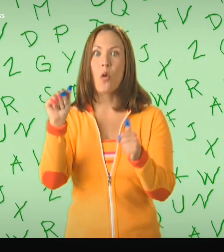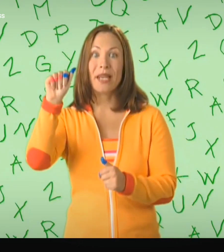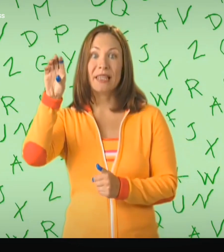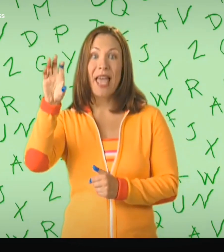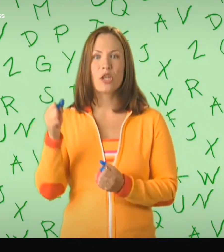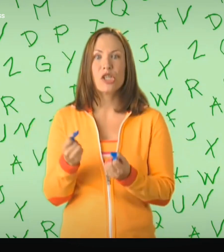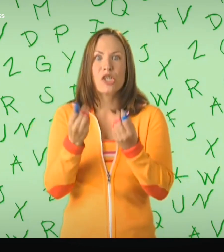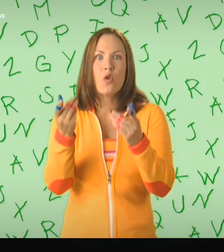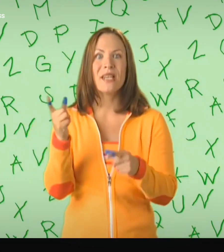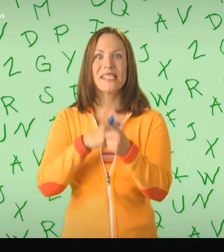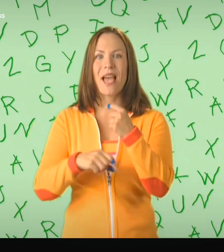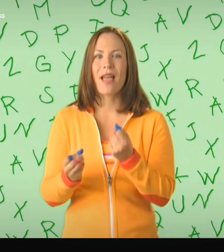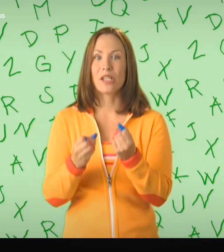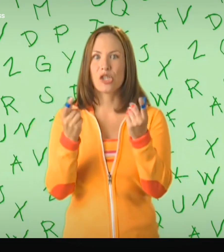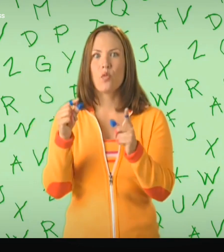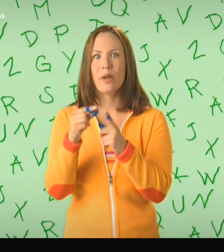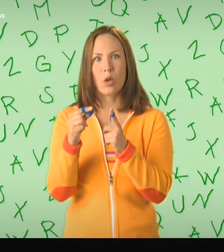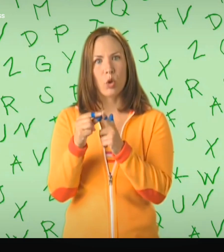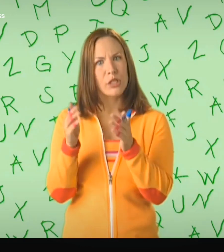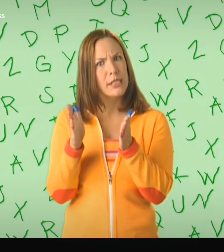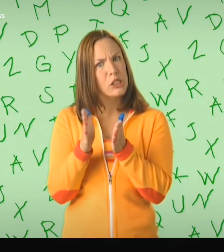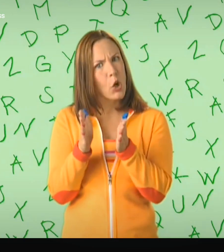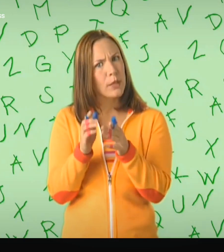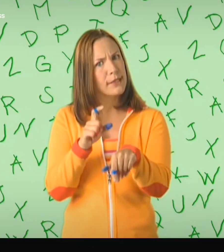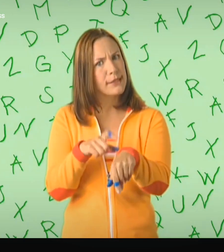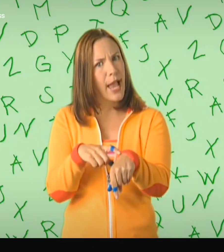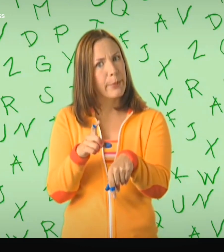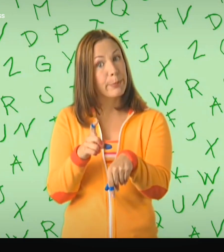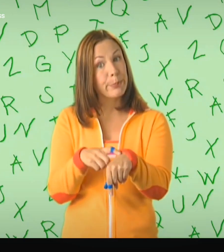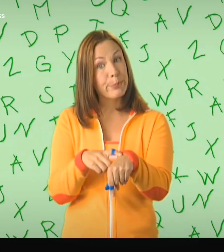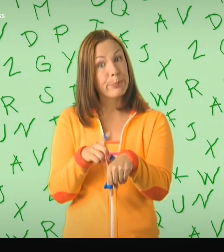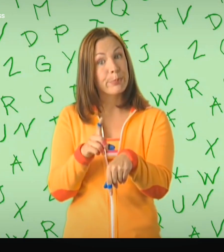Z So many letters, so many signs, so many words in so little time